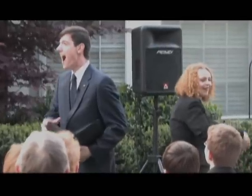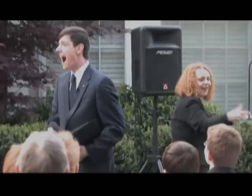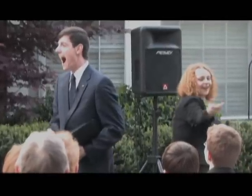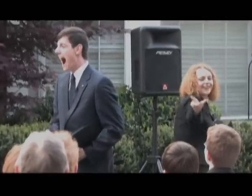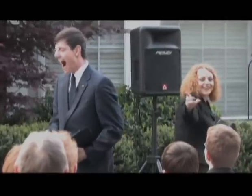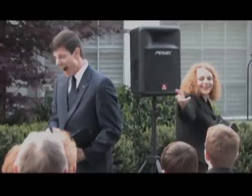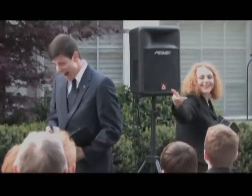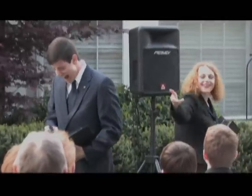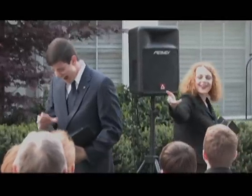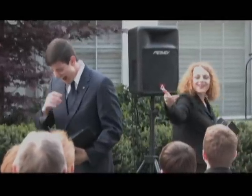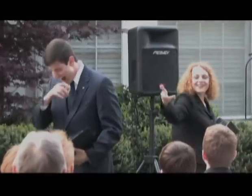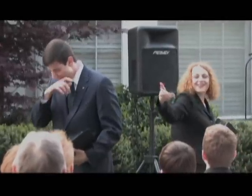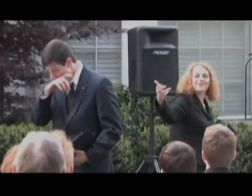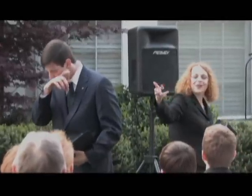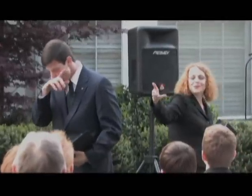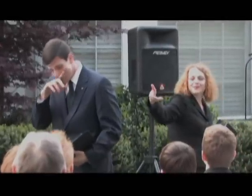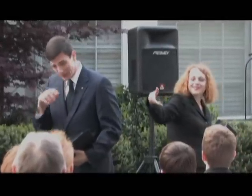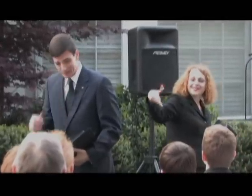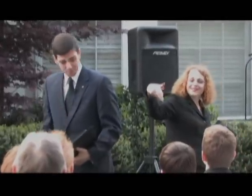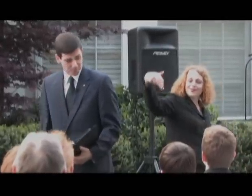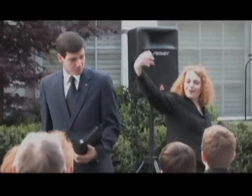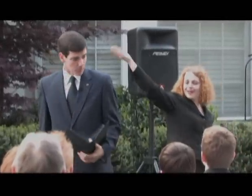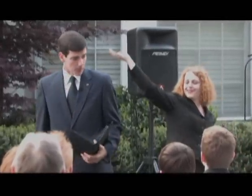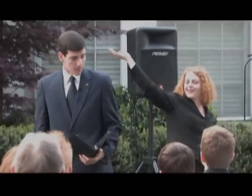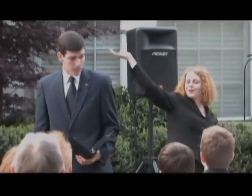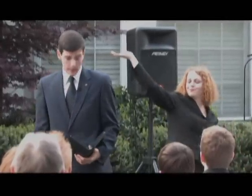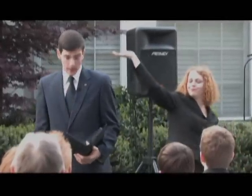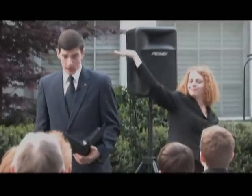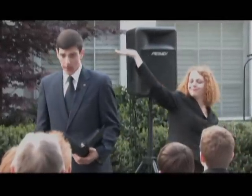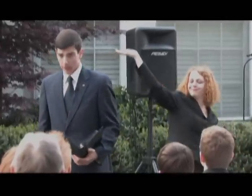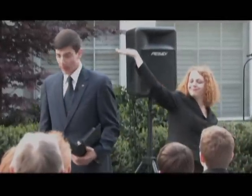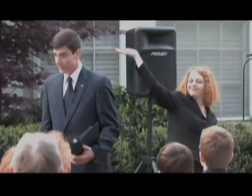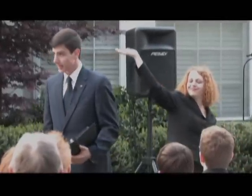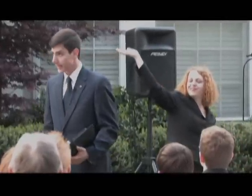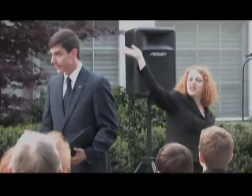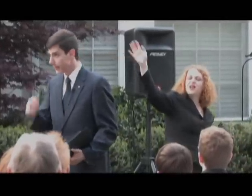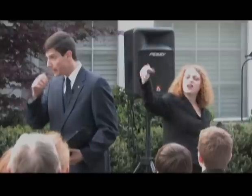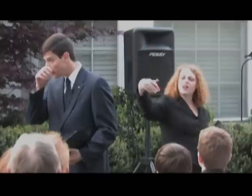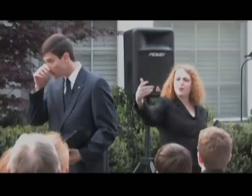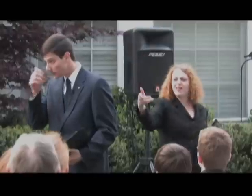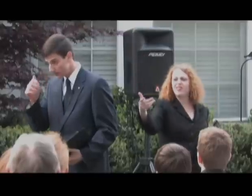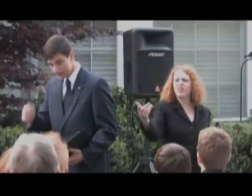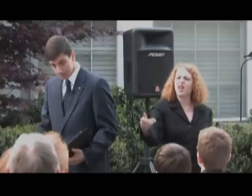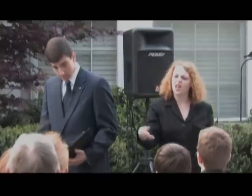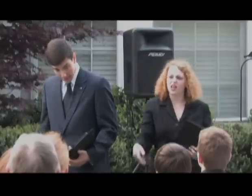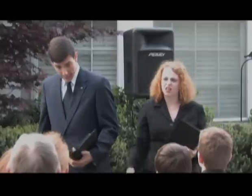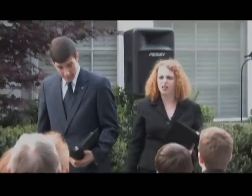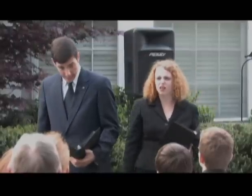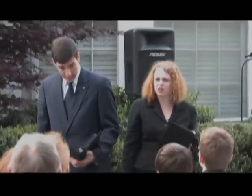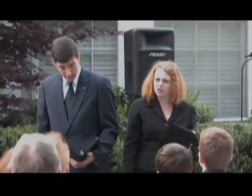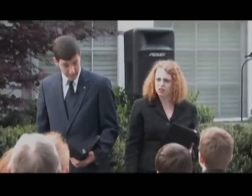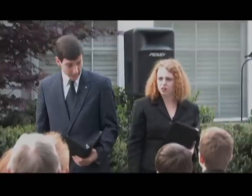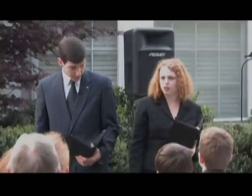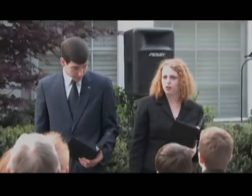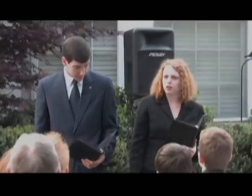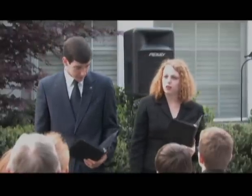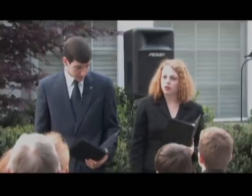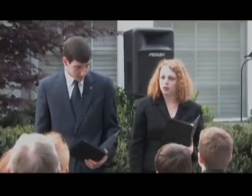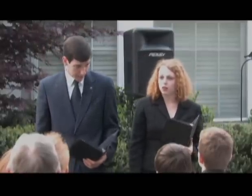Hey, hey, what's that from? Wooden dump? The best idea. Oh, come on, think. I'm tired, okay?